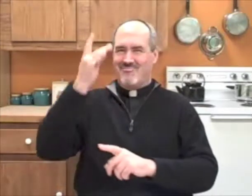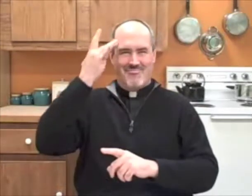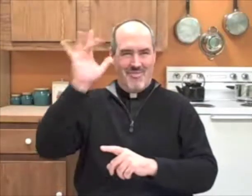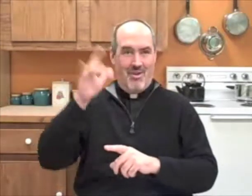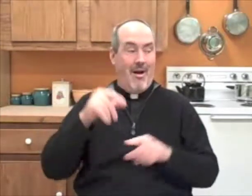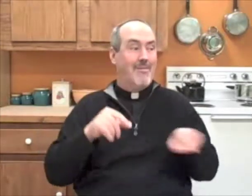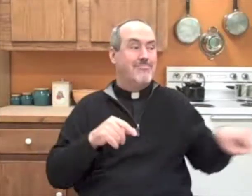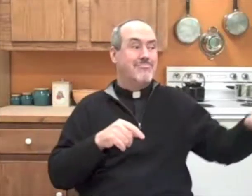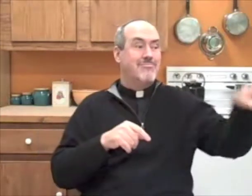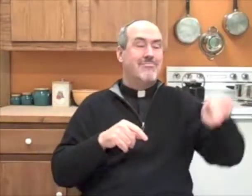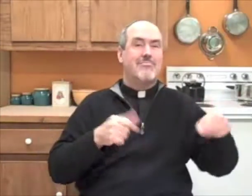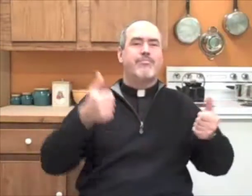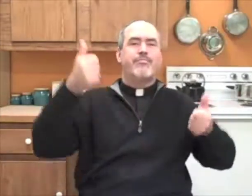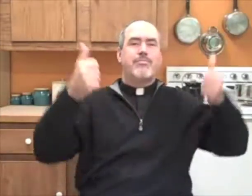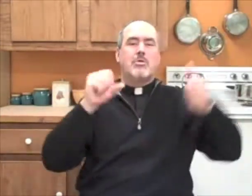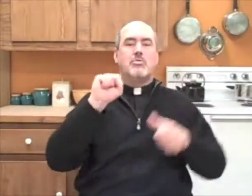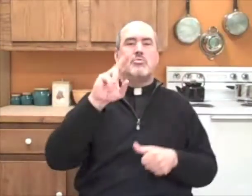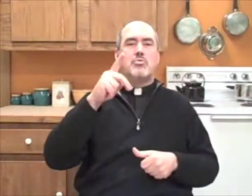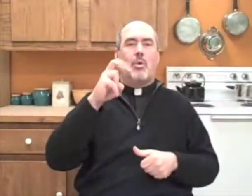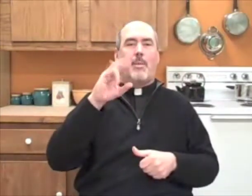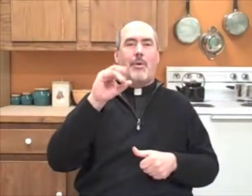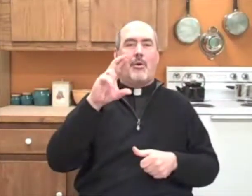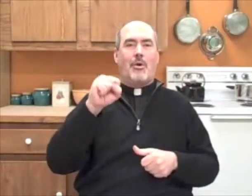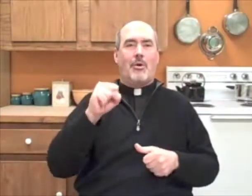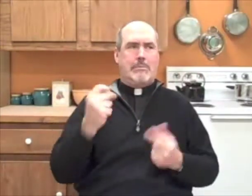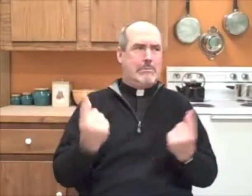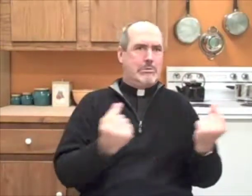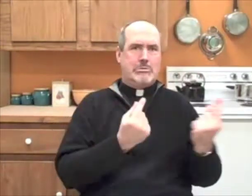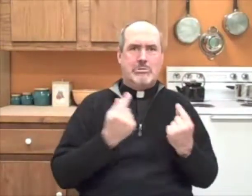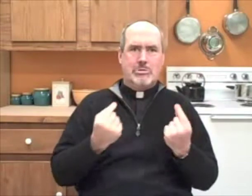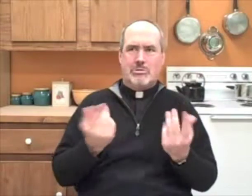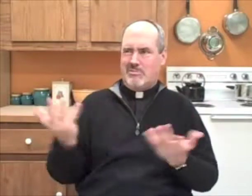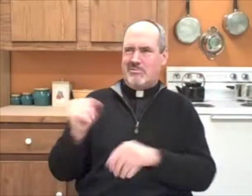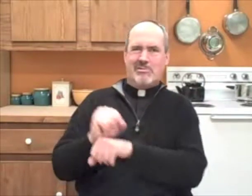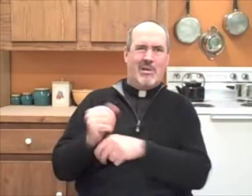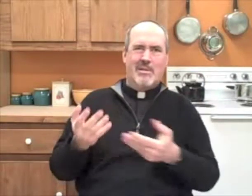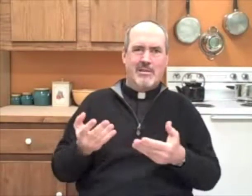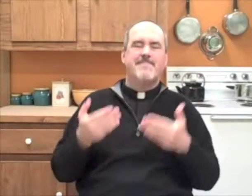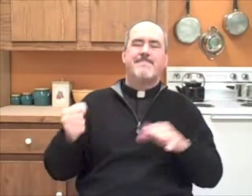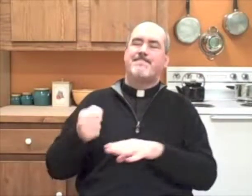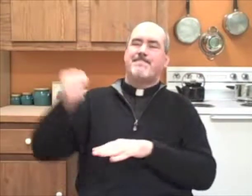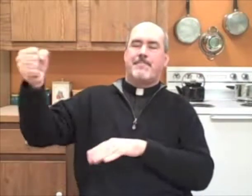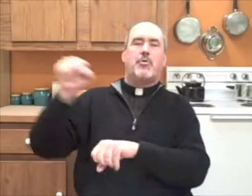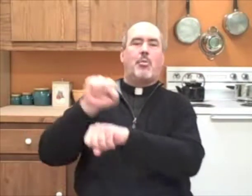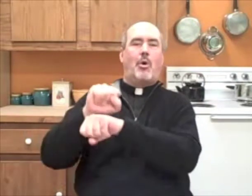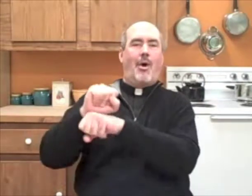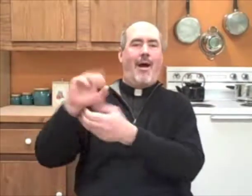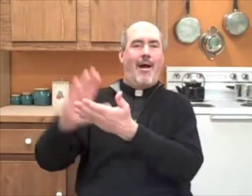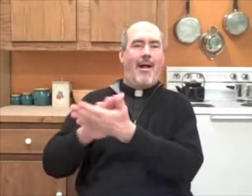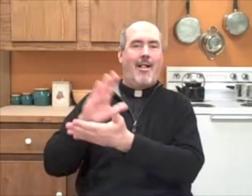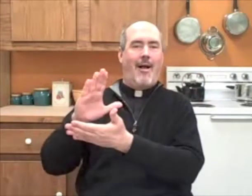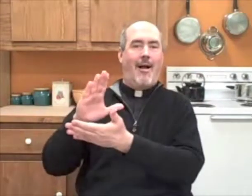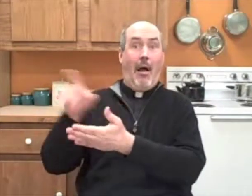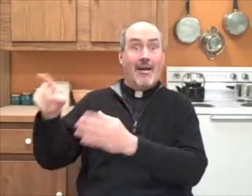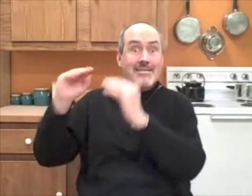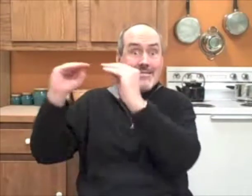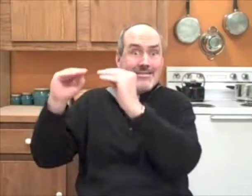Because André wasn't very smart, the superiors didn't really know what to do with him. So they decided to let him work at the